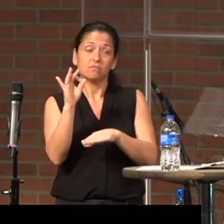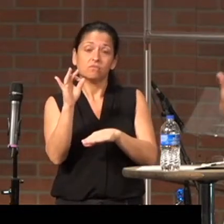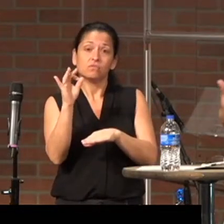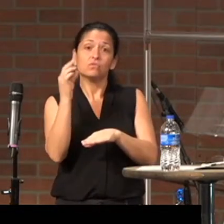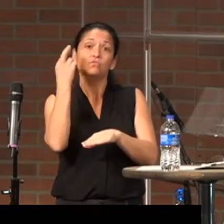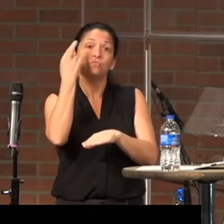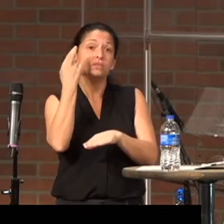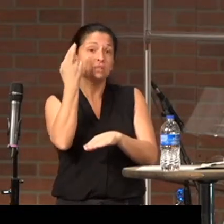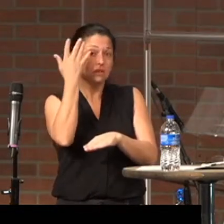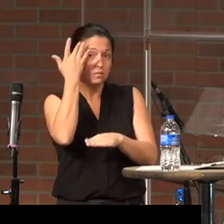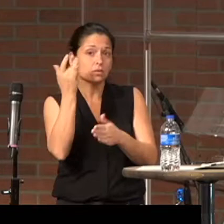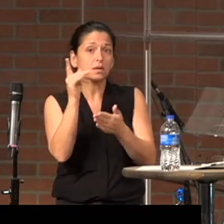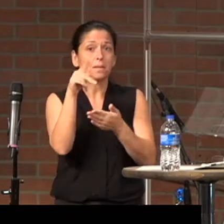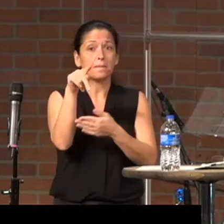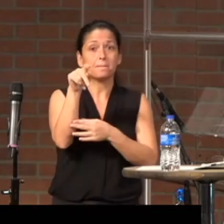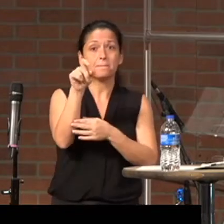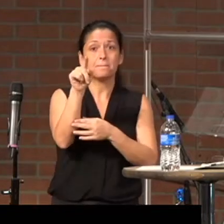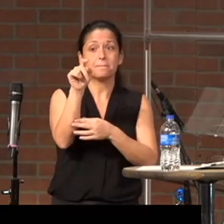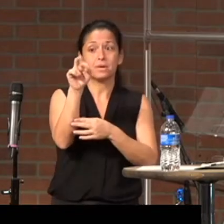writes his letter.